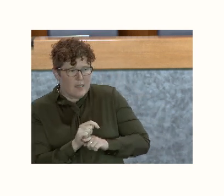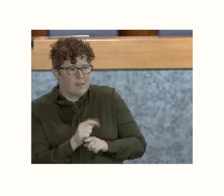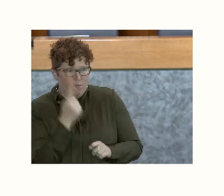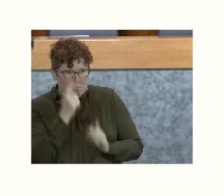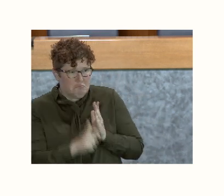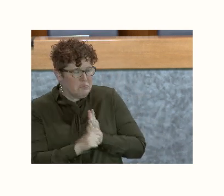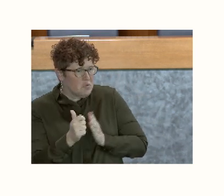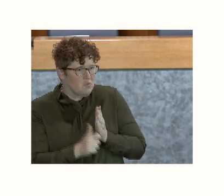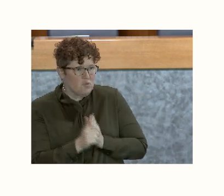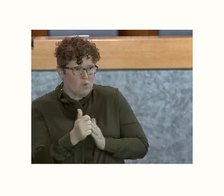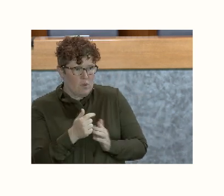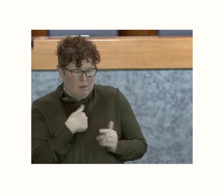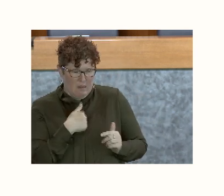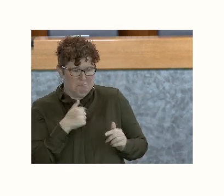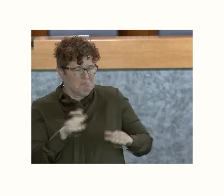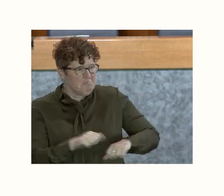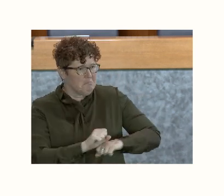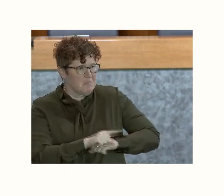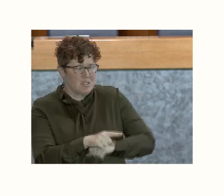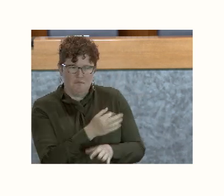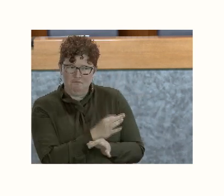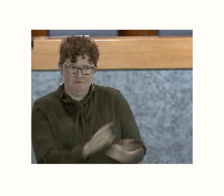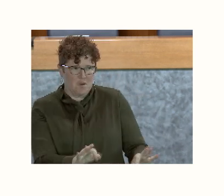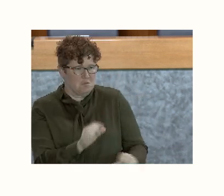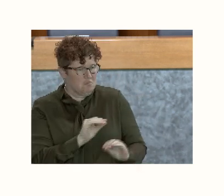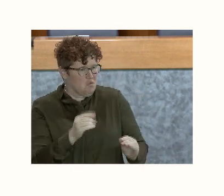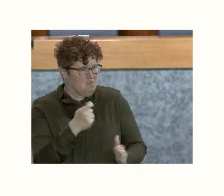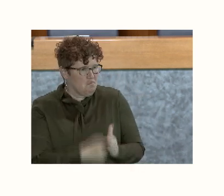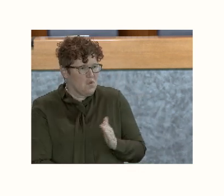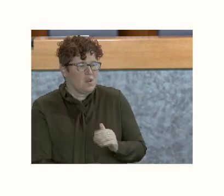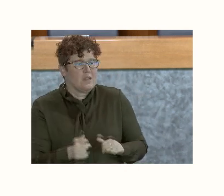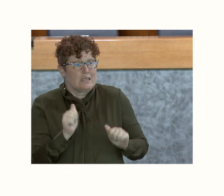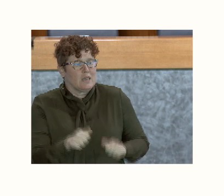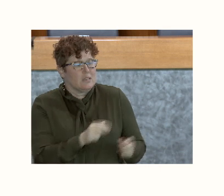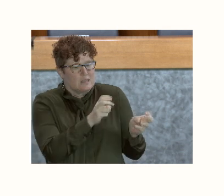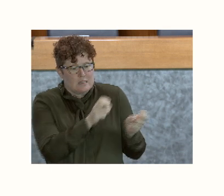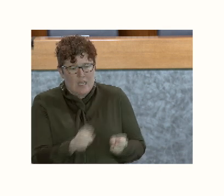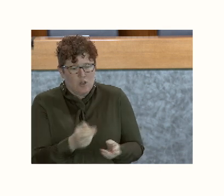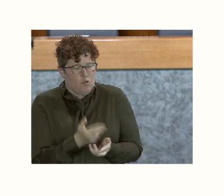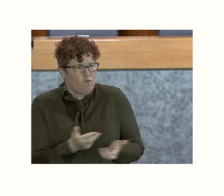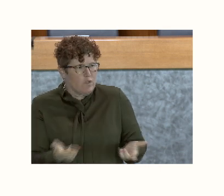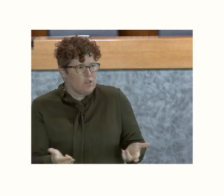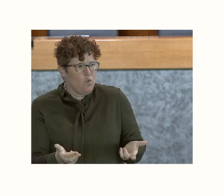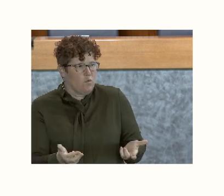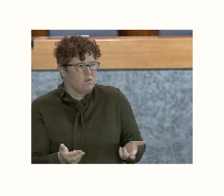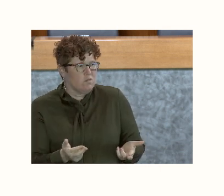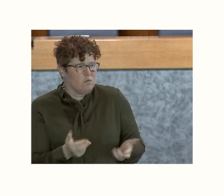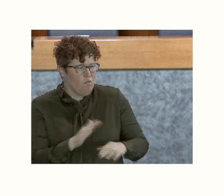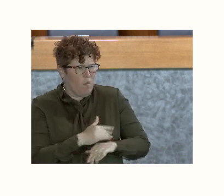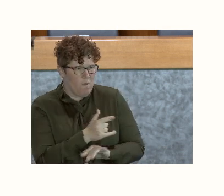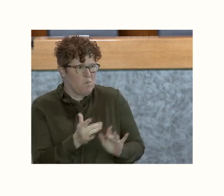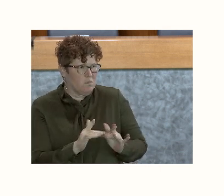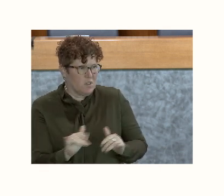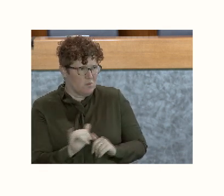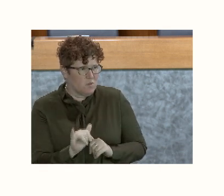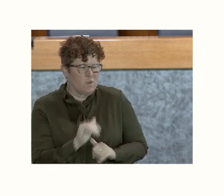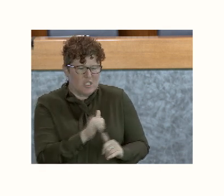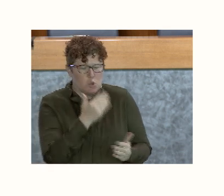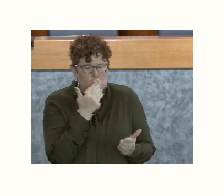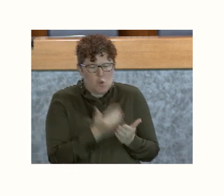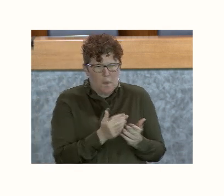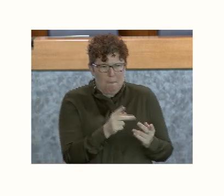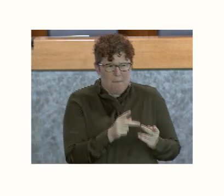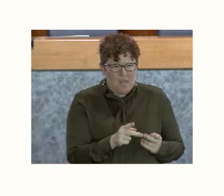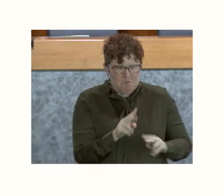cost for any of it. We have downloadable resources as well as frequently asked questions on that site as well. So that's a good place to